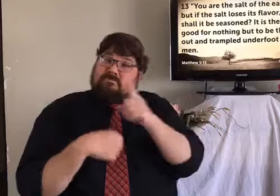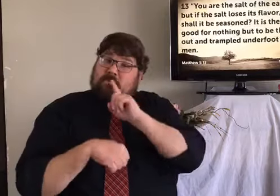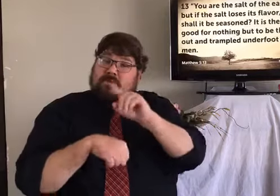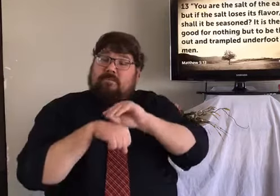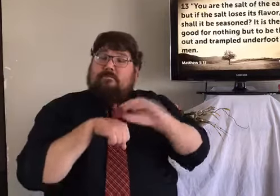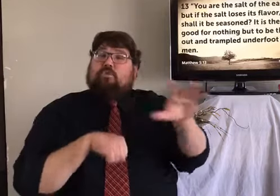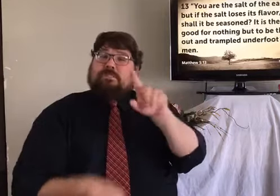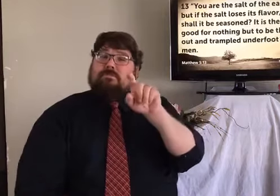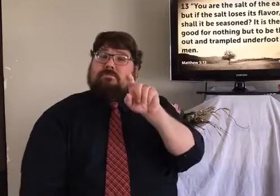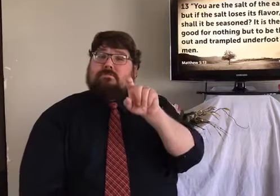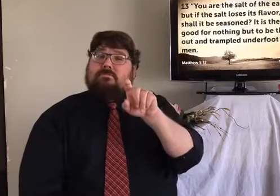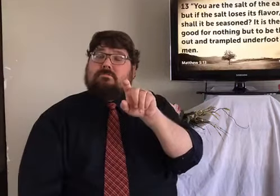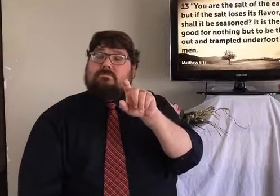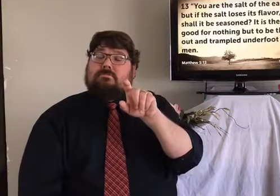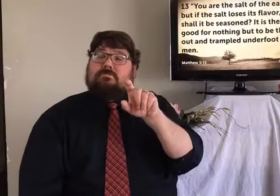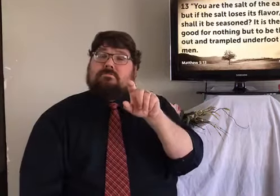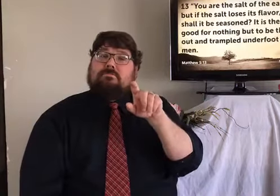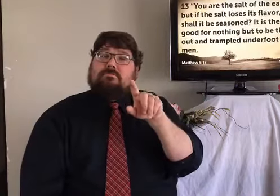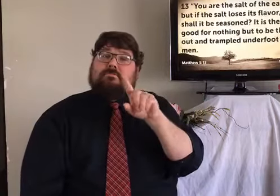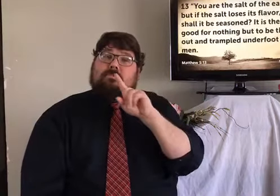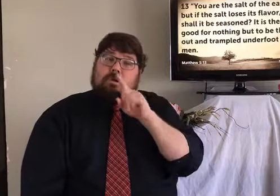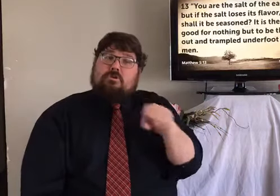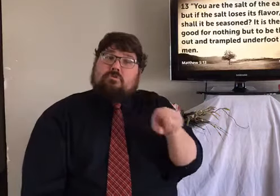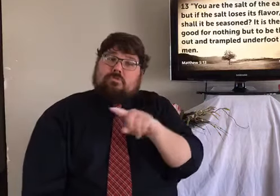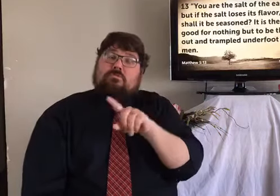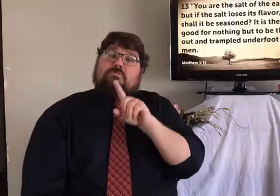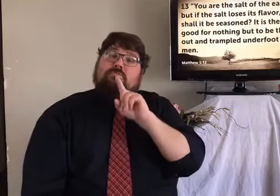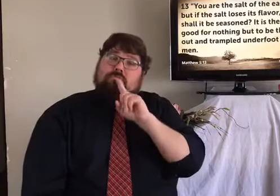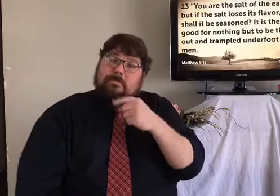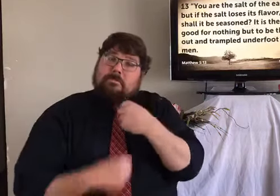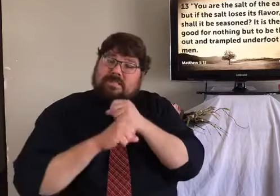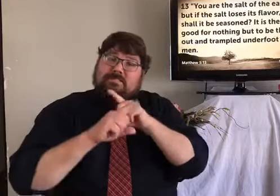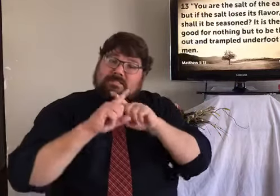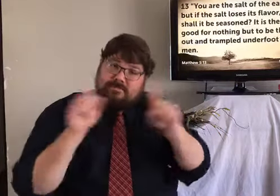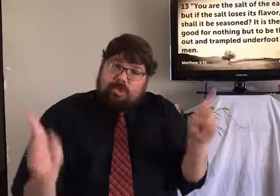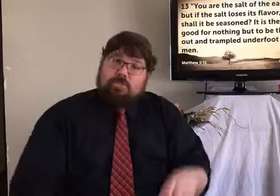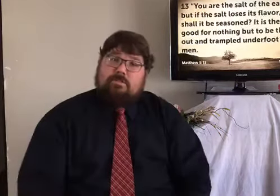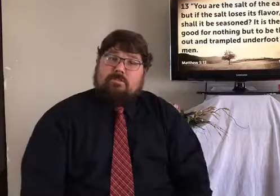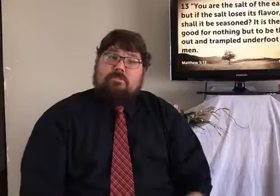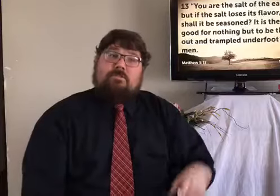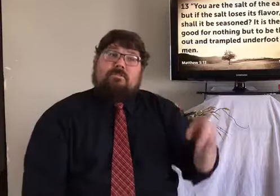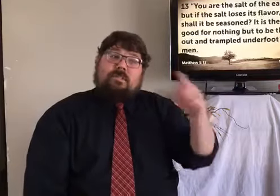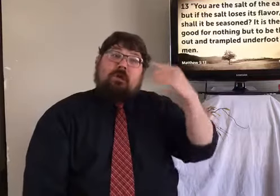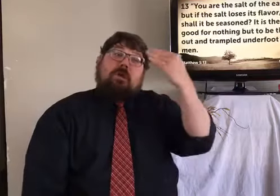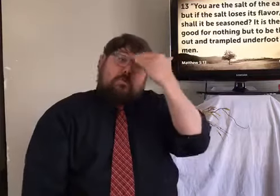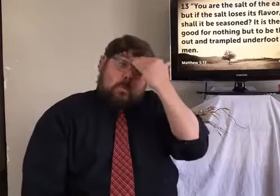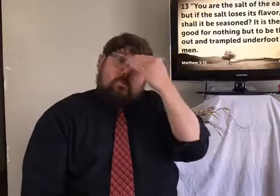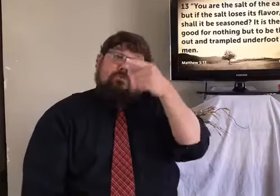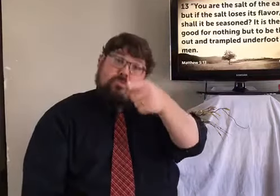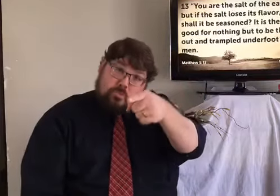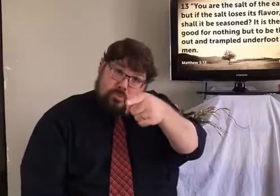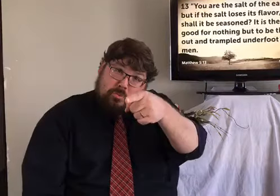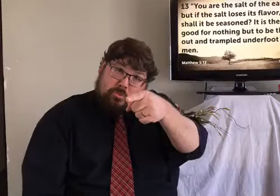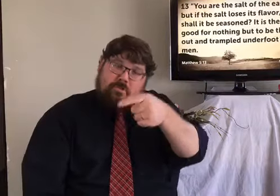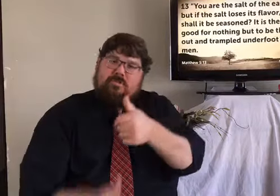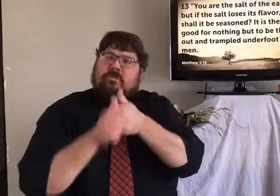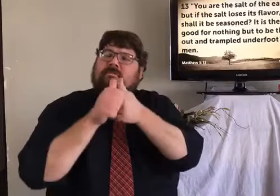Think about your family and your friends. How are you influencing them? Are you truly making a difference?